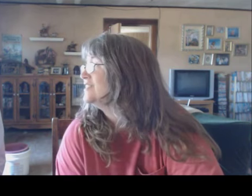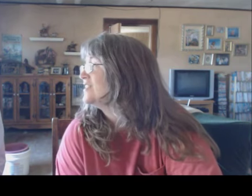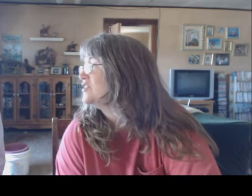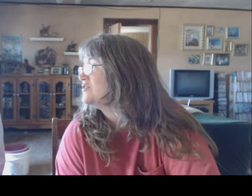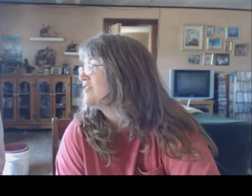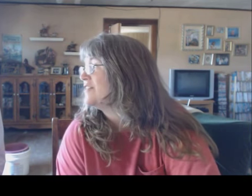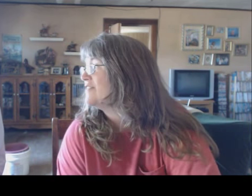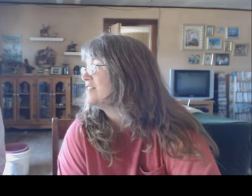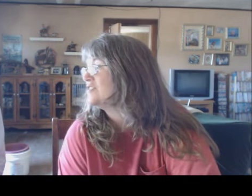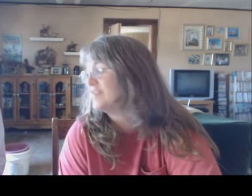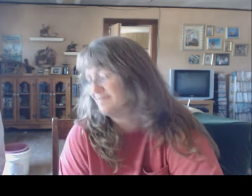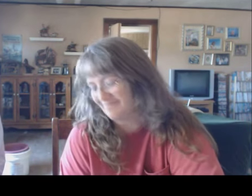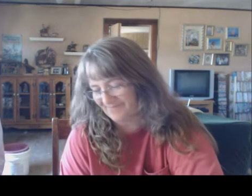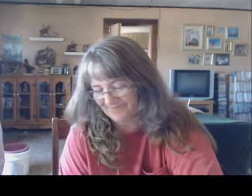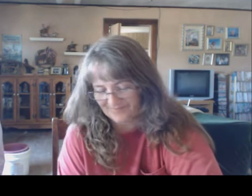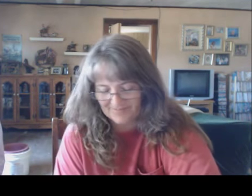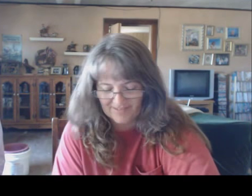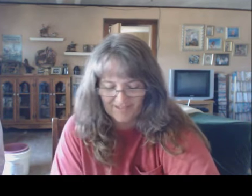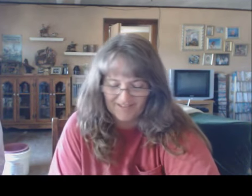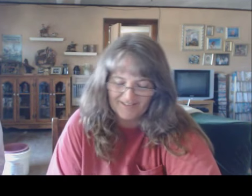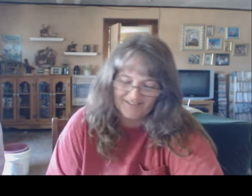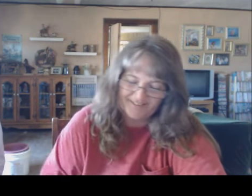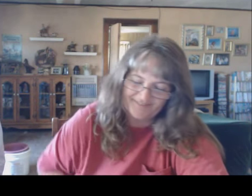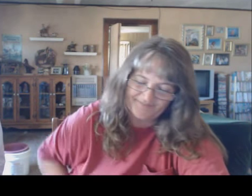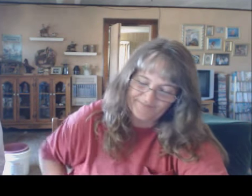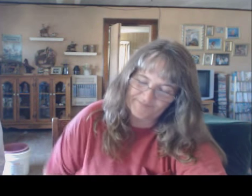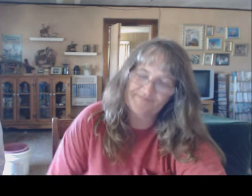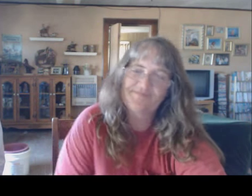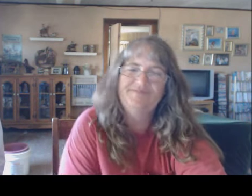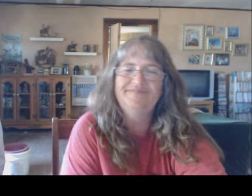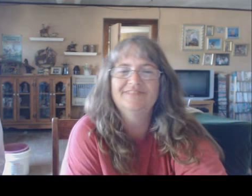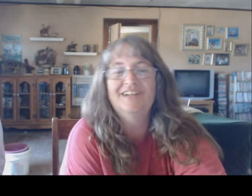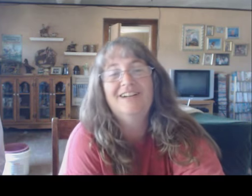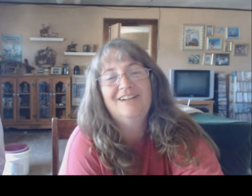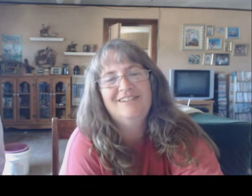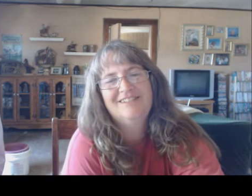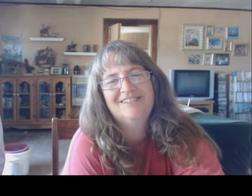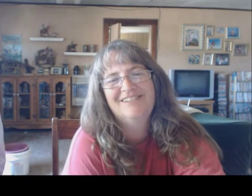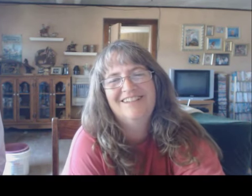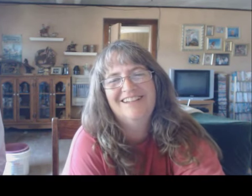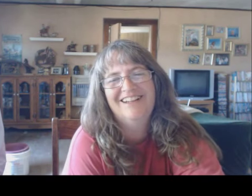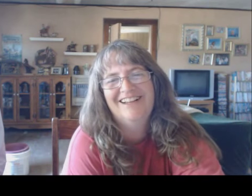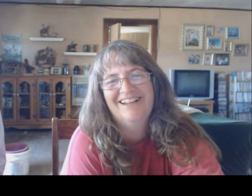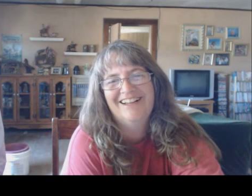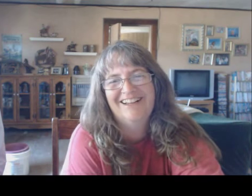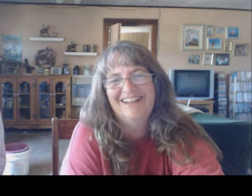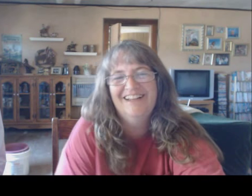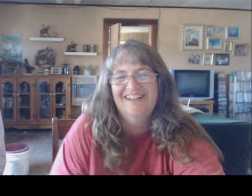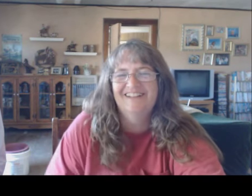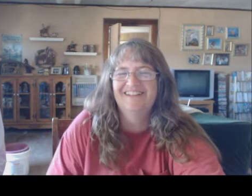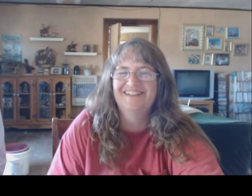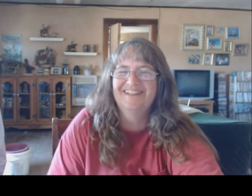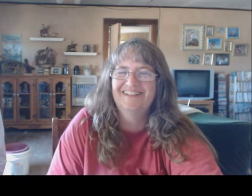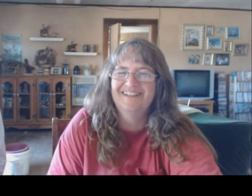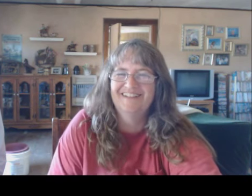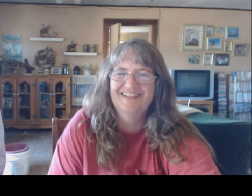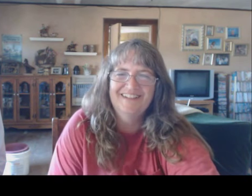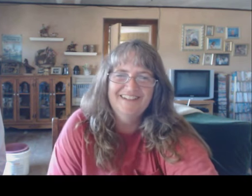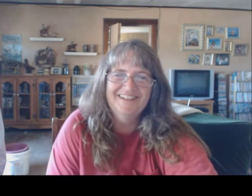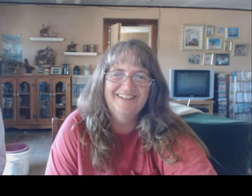You think you can run that fast, right? No, we're just gonna steal it on a horse. For the car to the car on the road. Steal